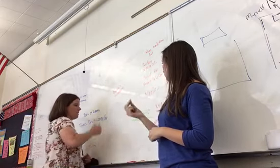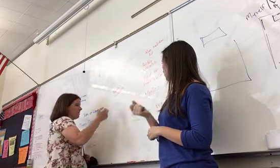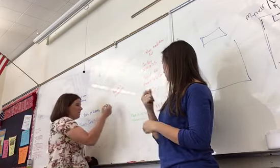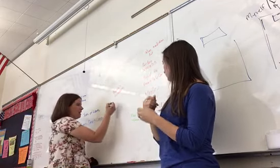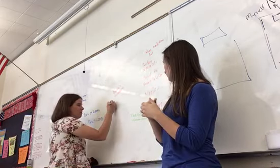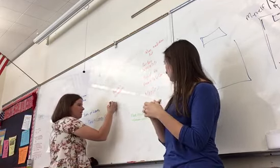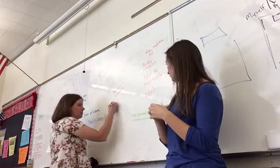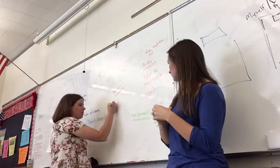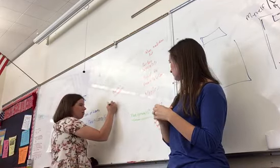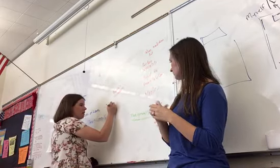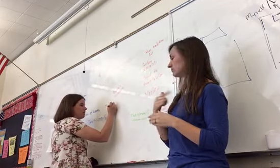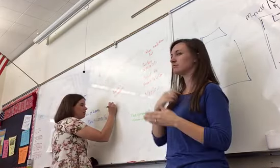I raised the wrong one.